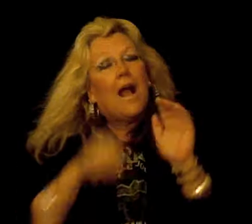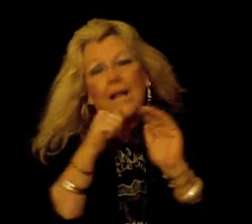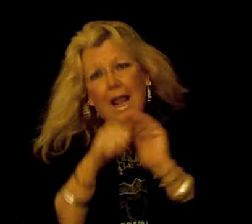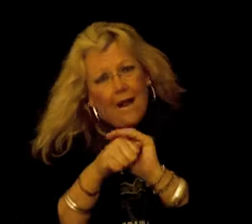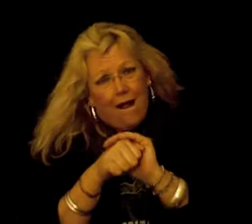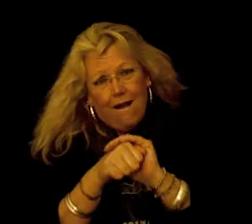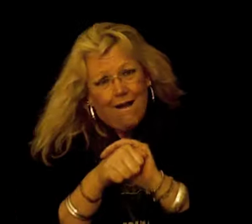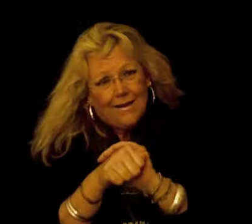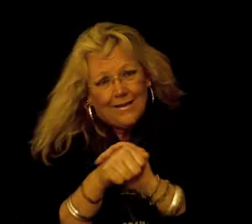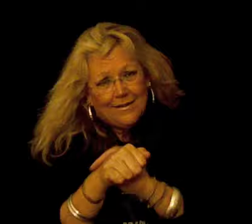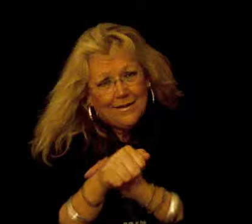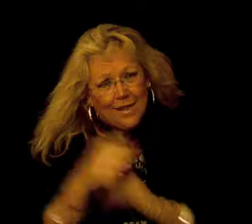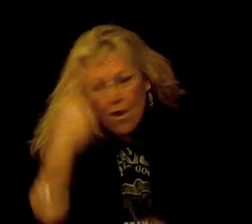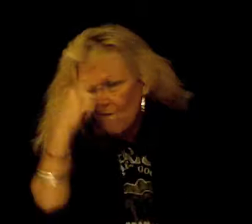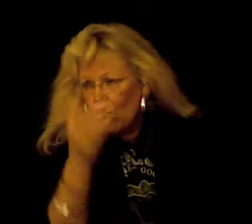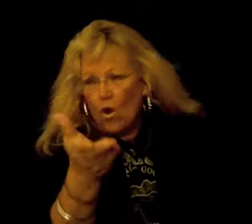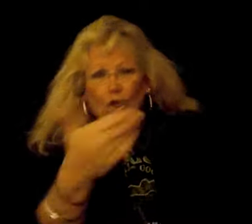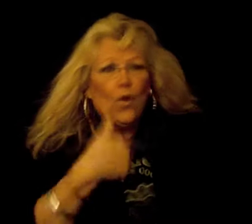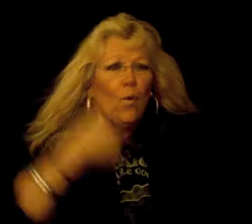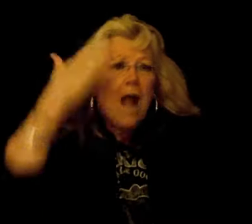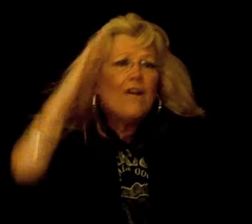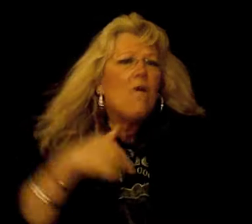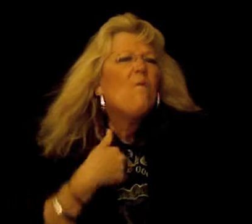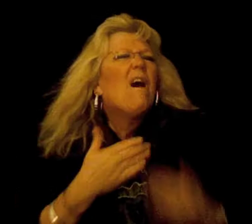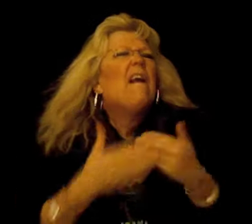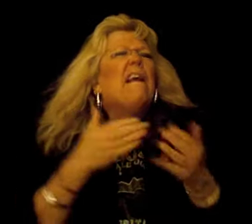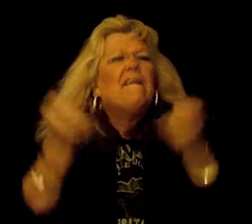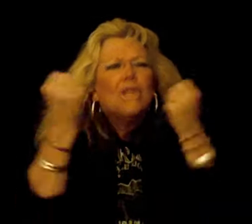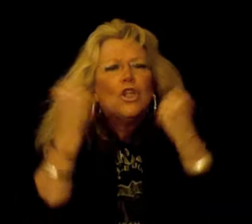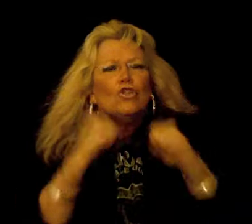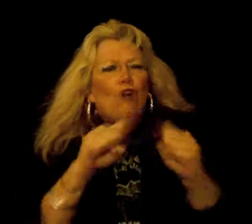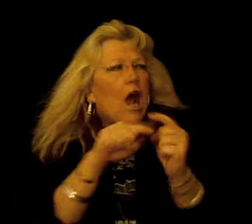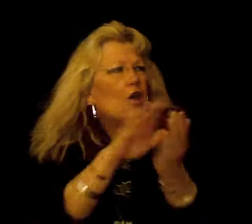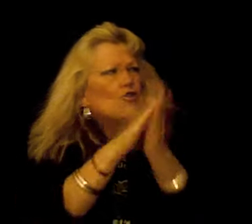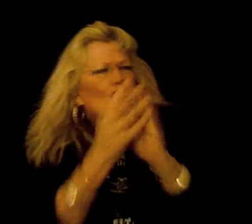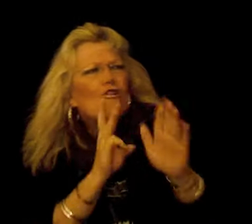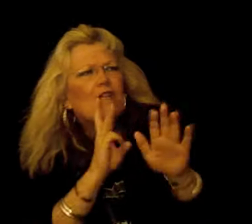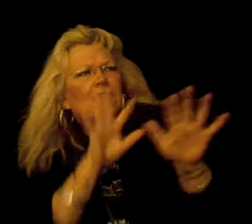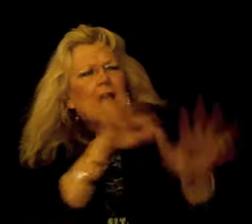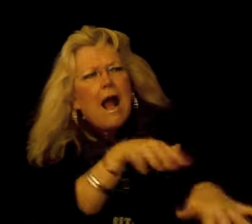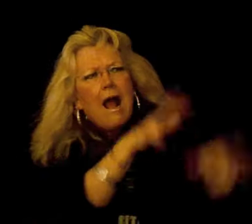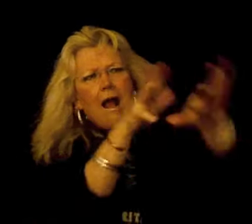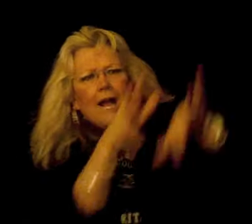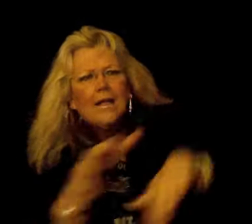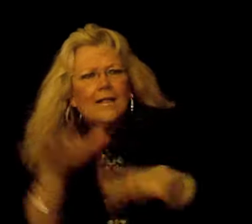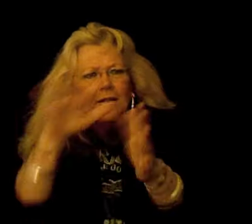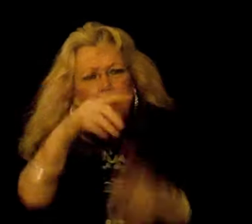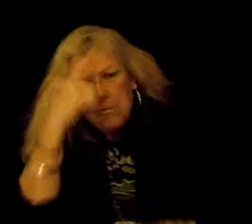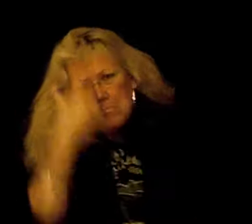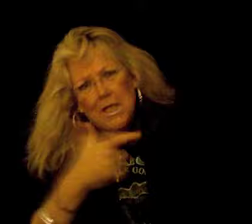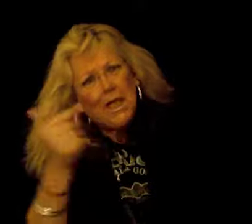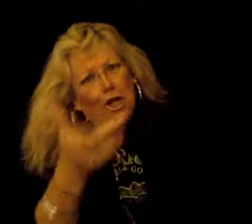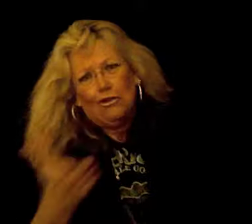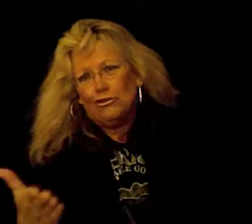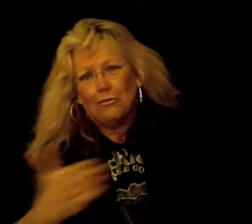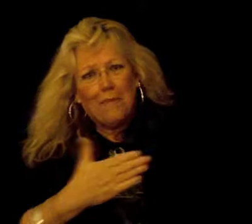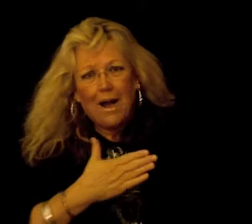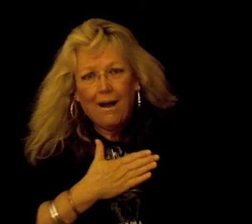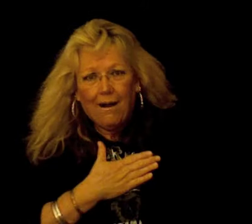can't hide For you I know I can try to turn the tide Because you're mine,